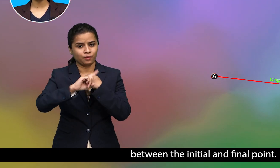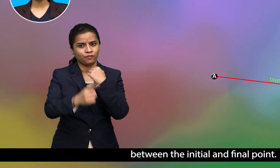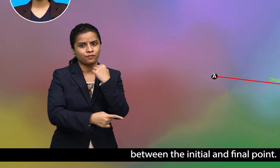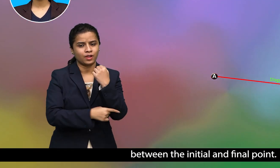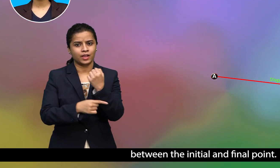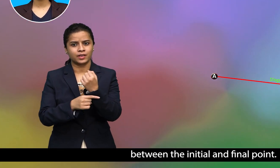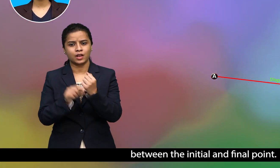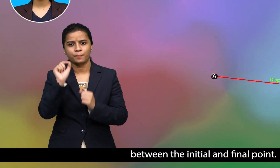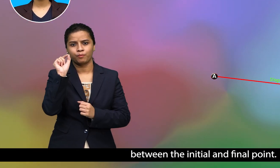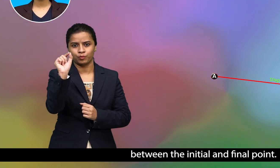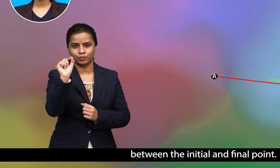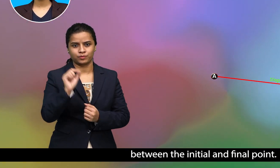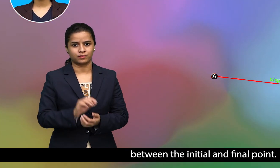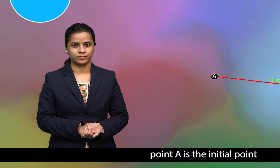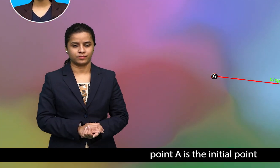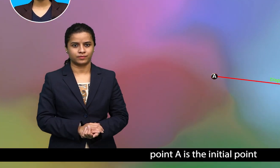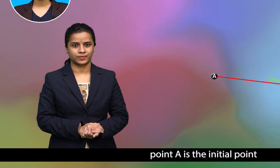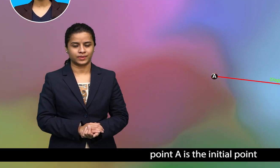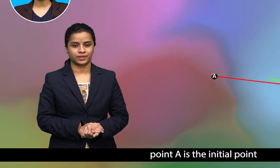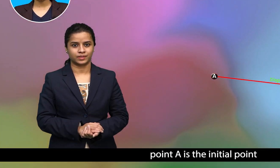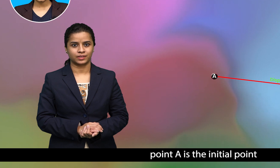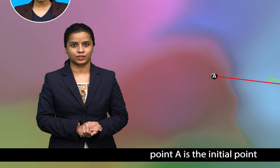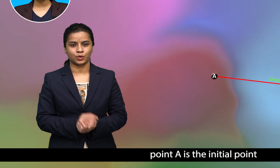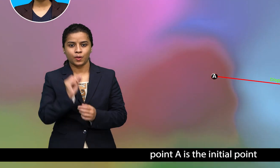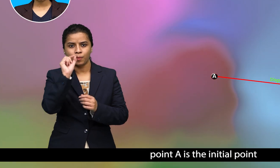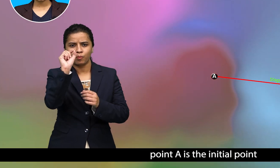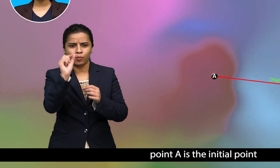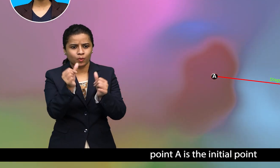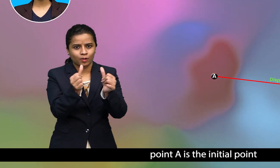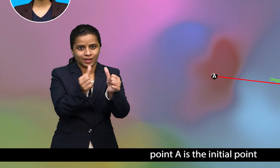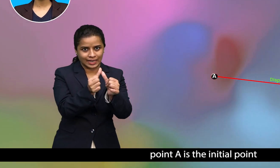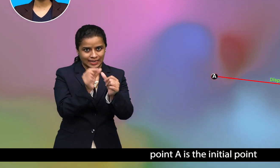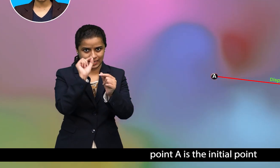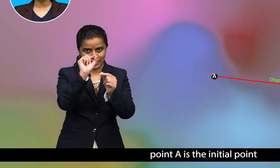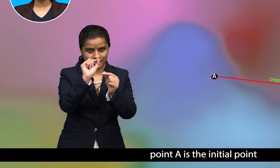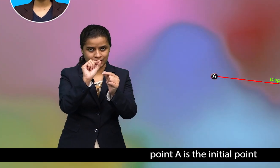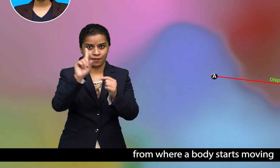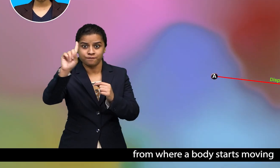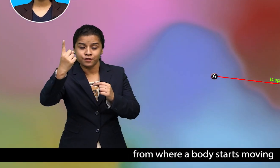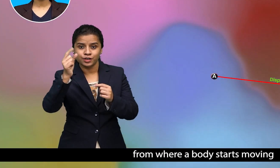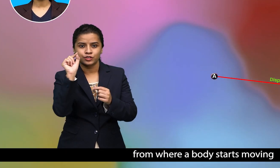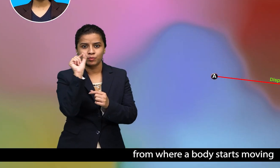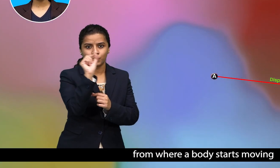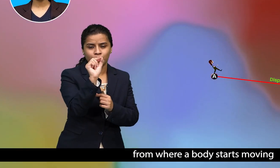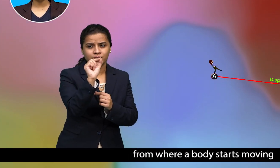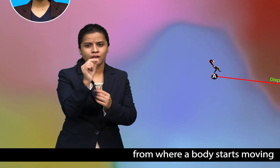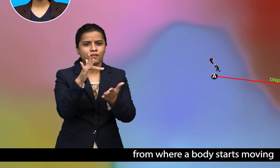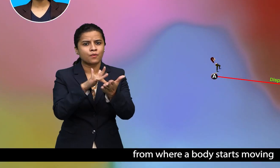point a is the initial point from where a body starts